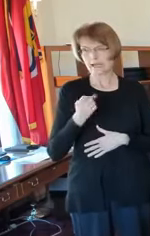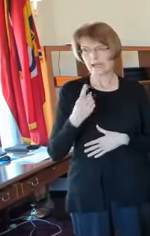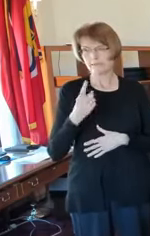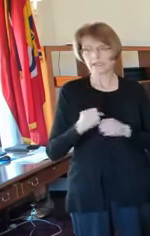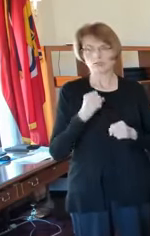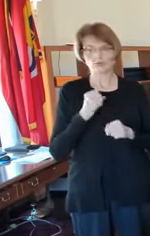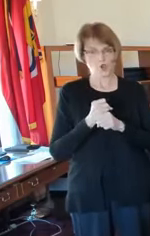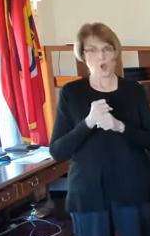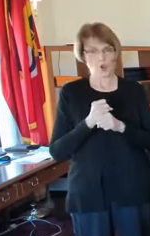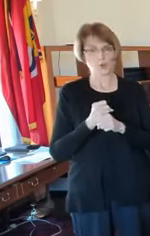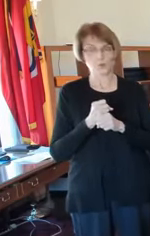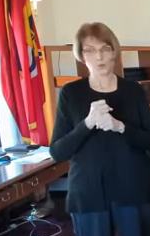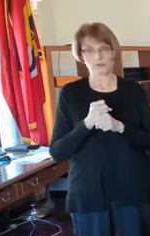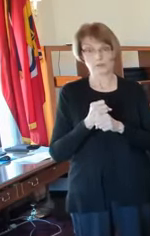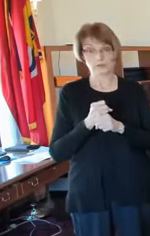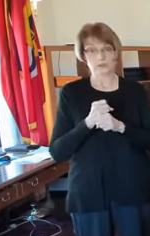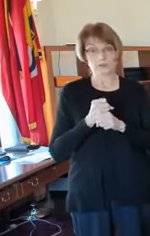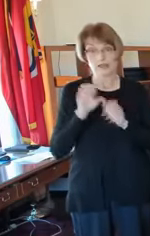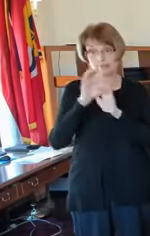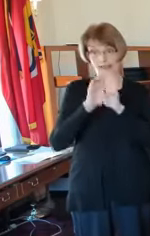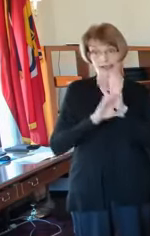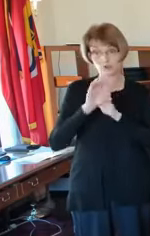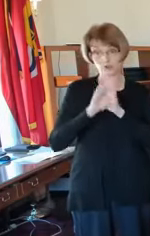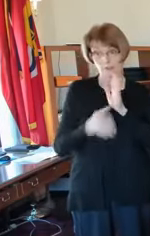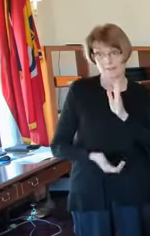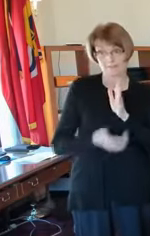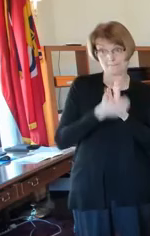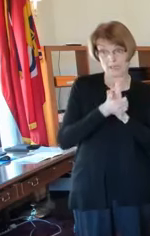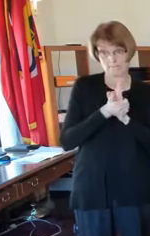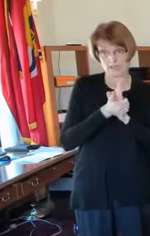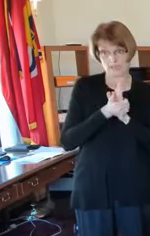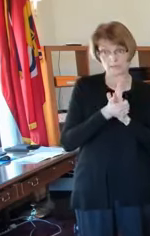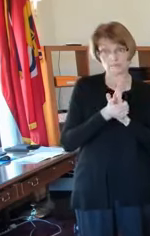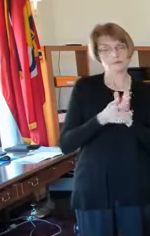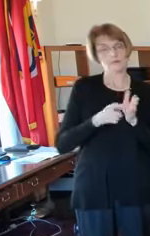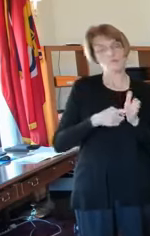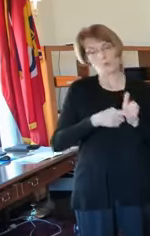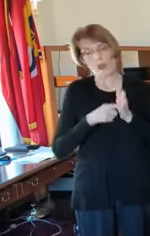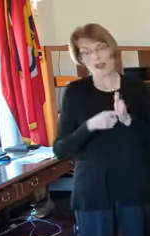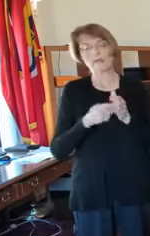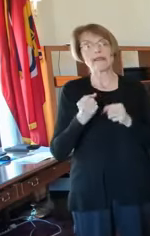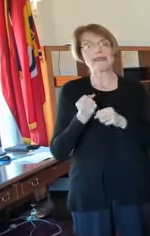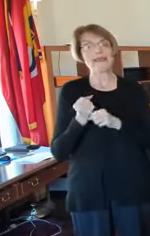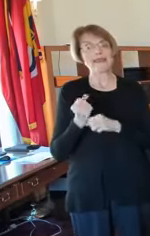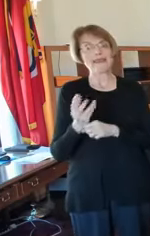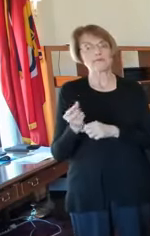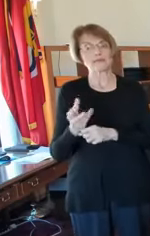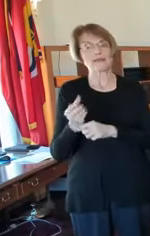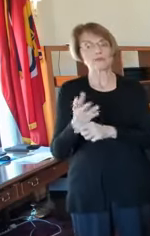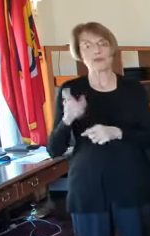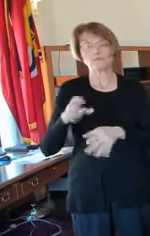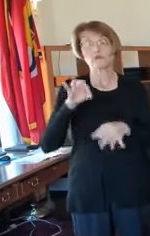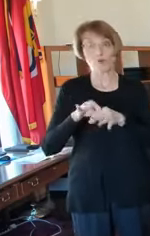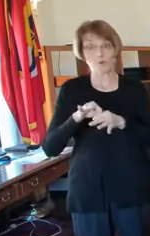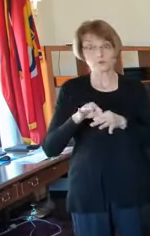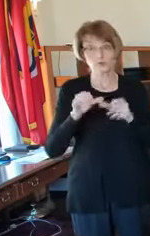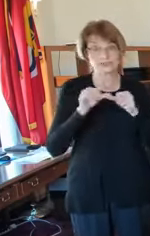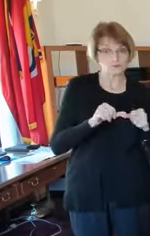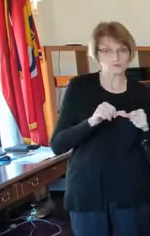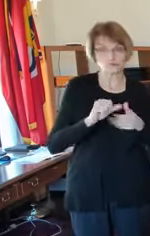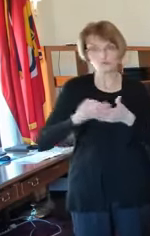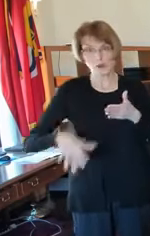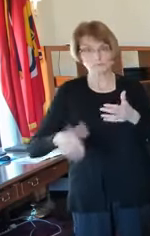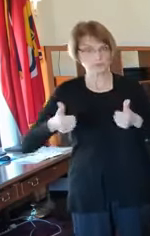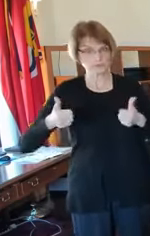11 years ago, we have to re vote on that every five years. And so this five year period is is this year,